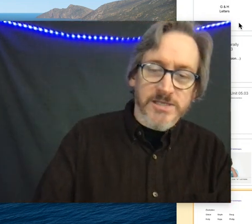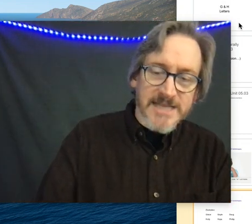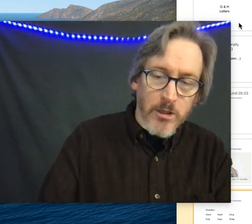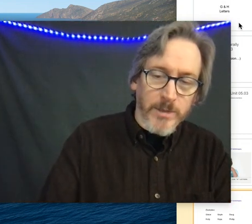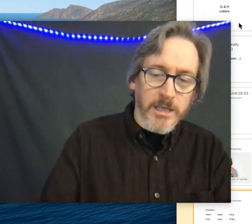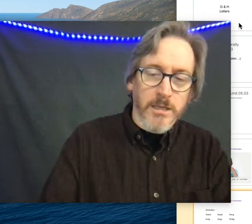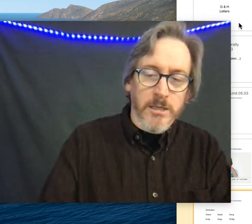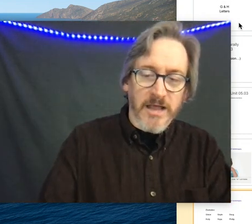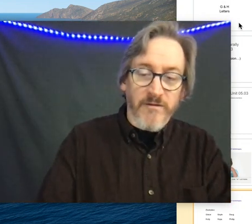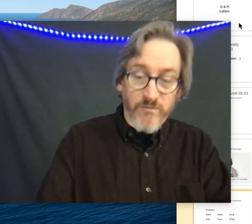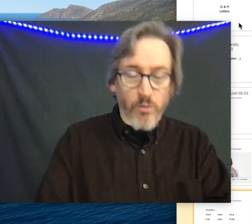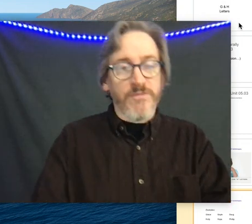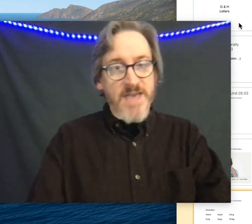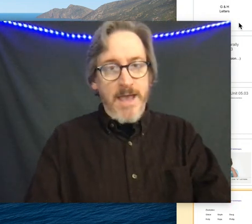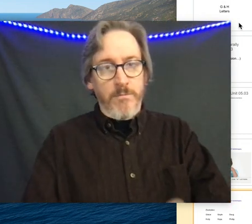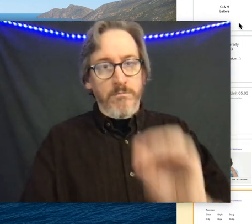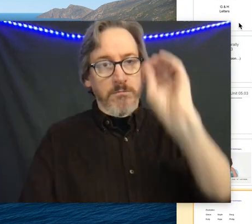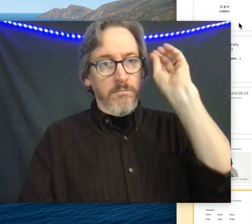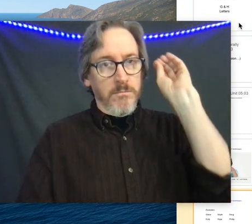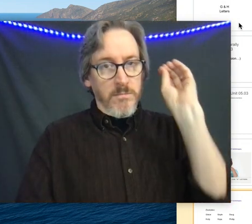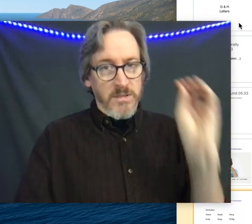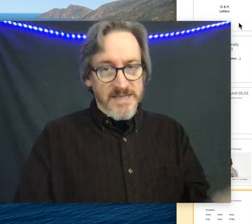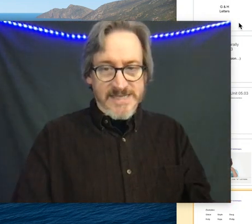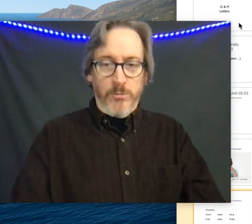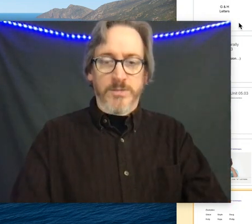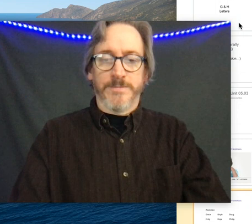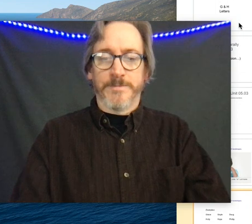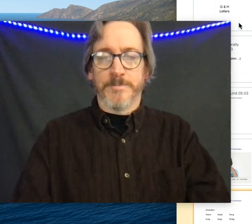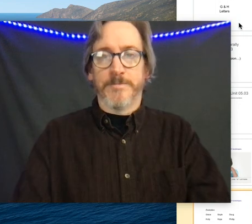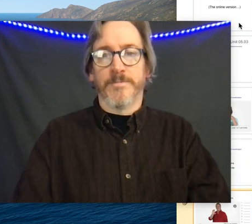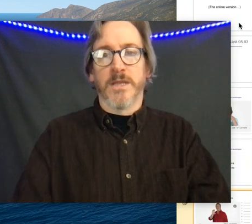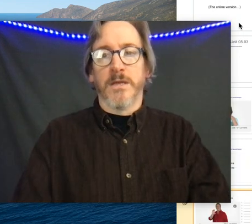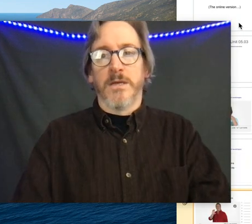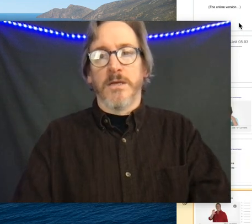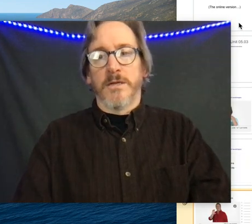had students tell me that for them, this helped.